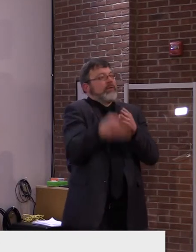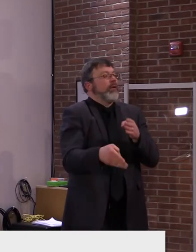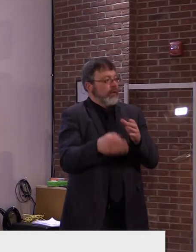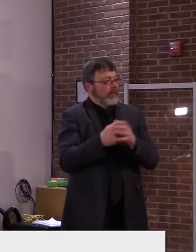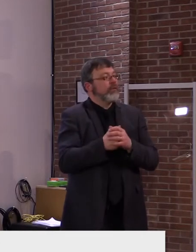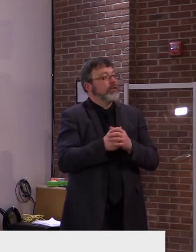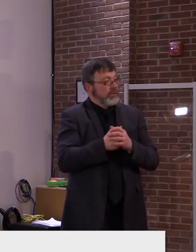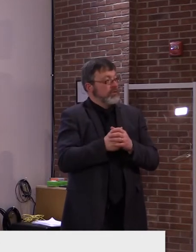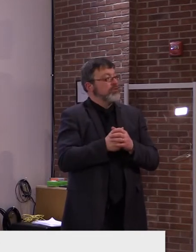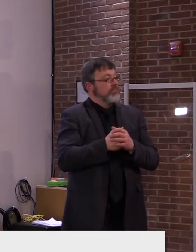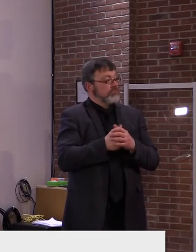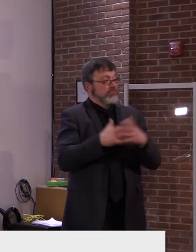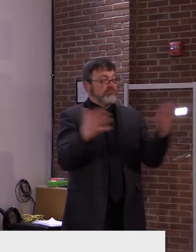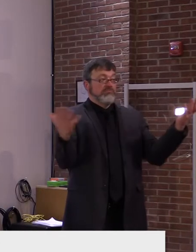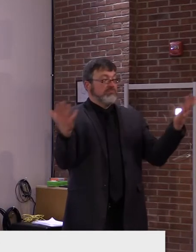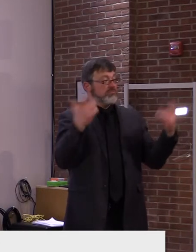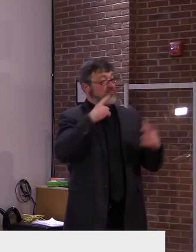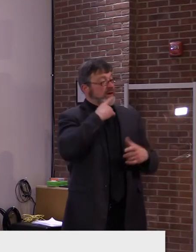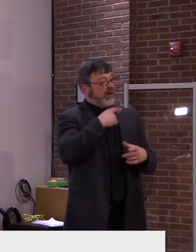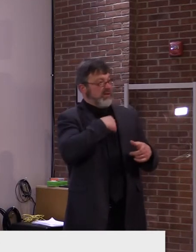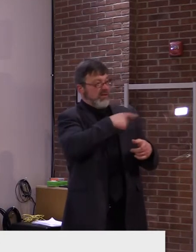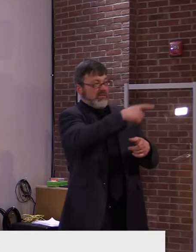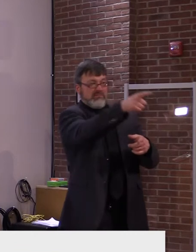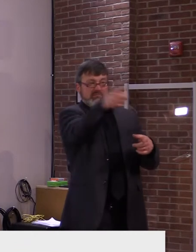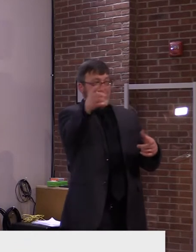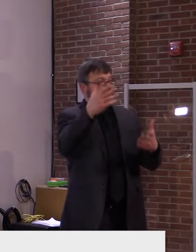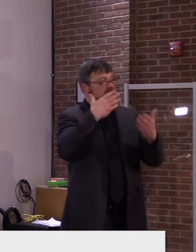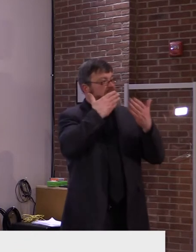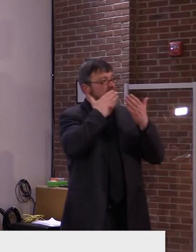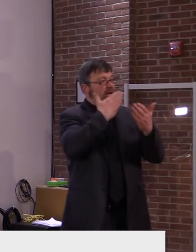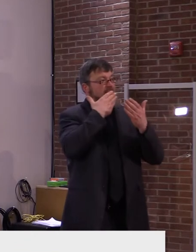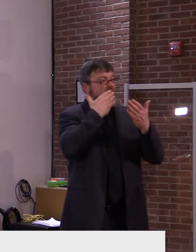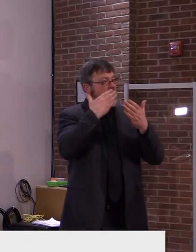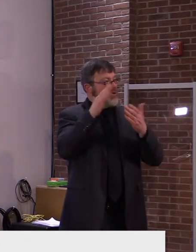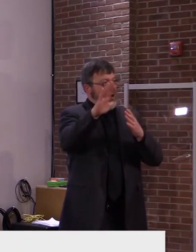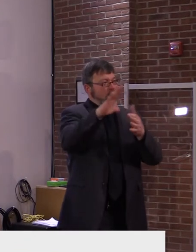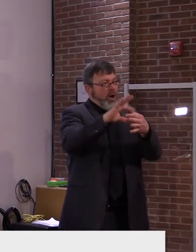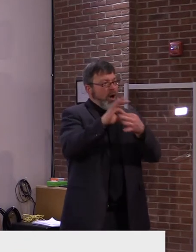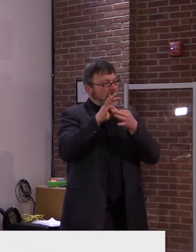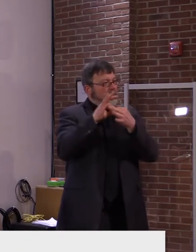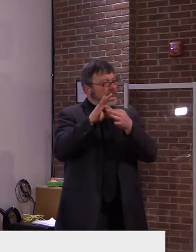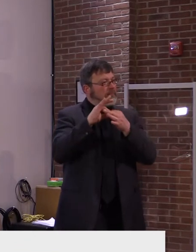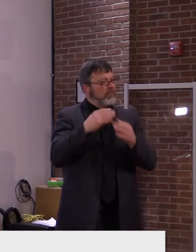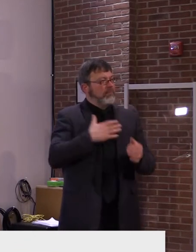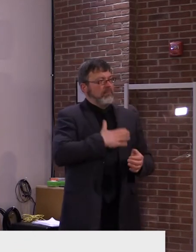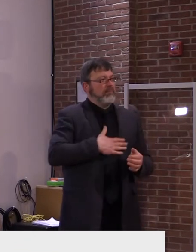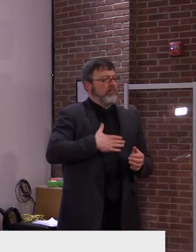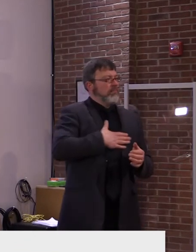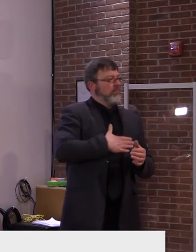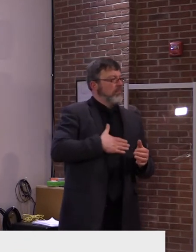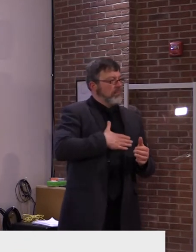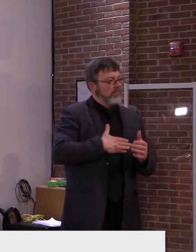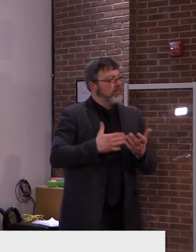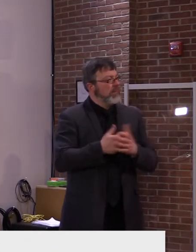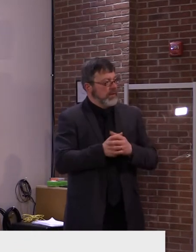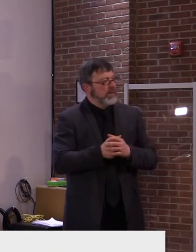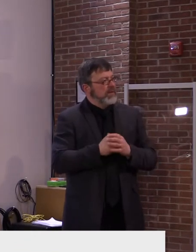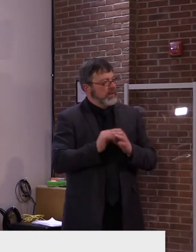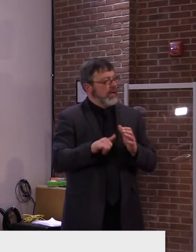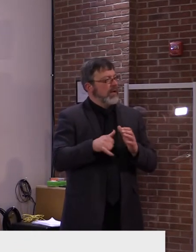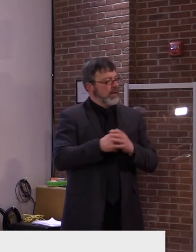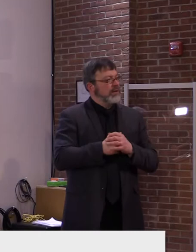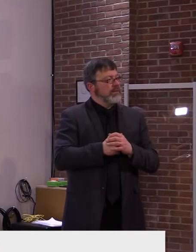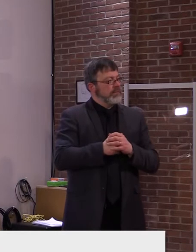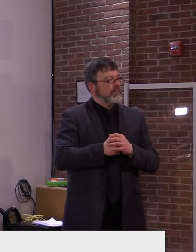As we continue to suppress, race to suppress the virus, we know that the emerging variants could make our work even